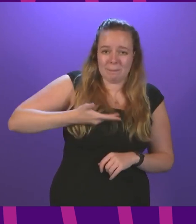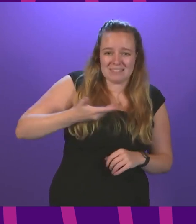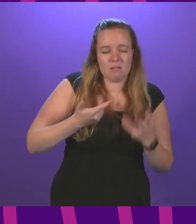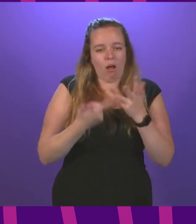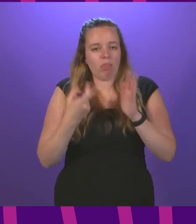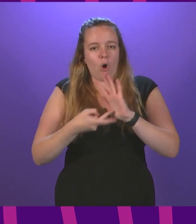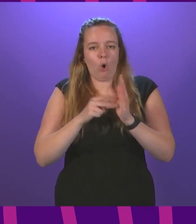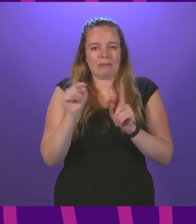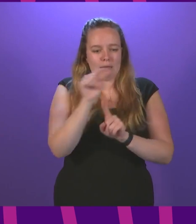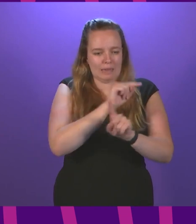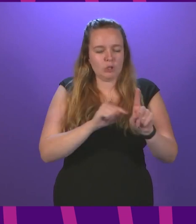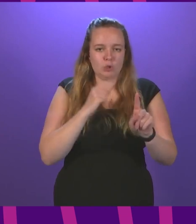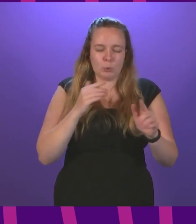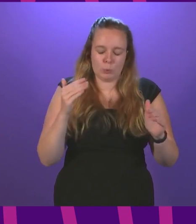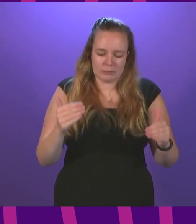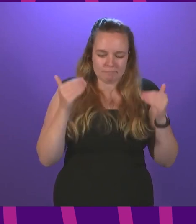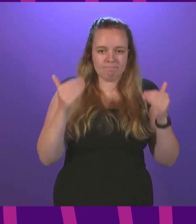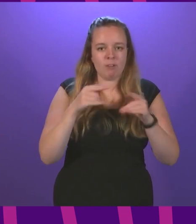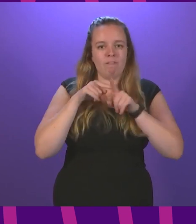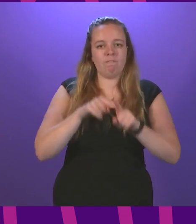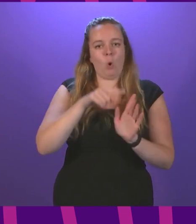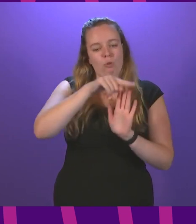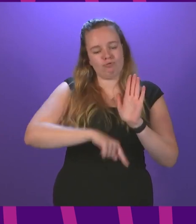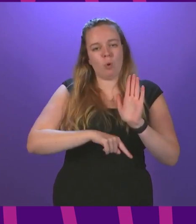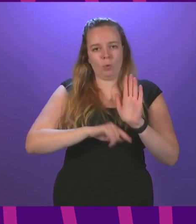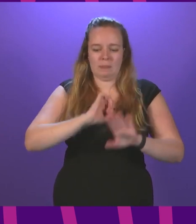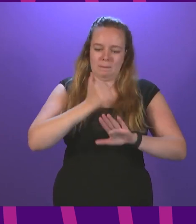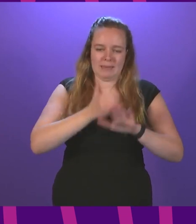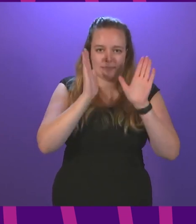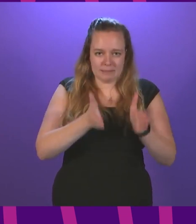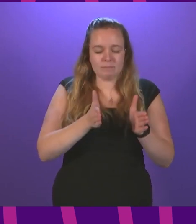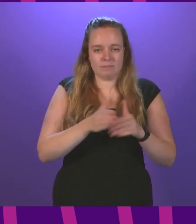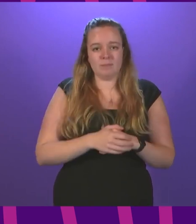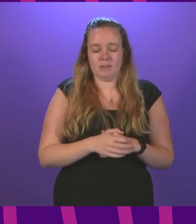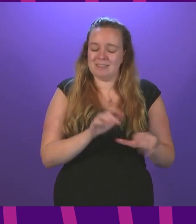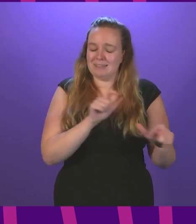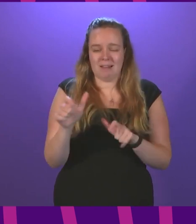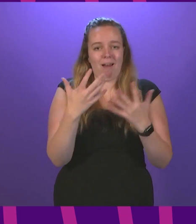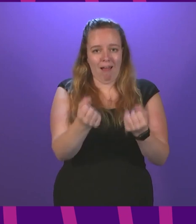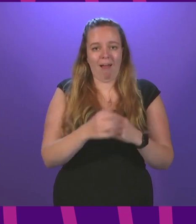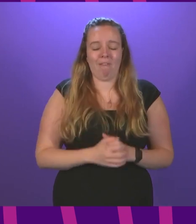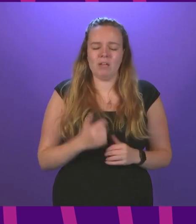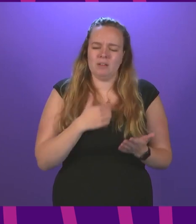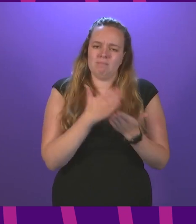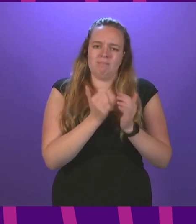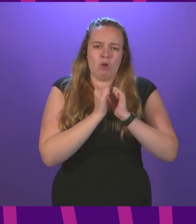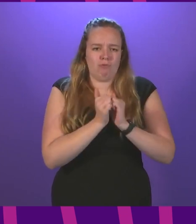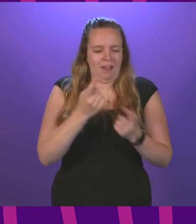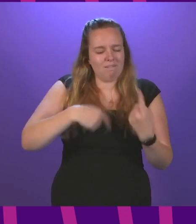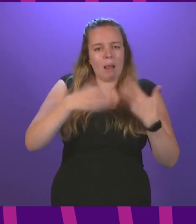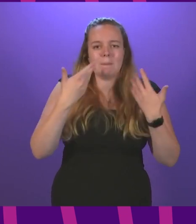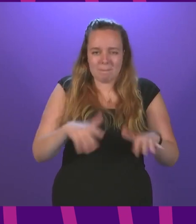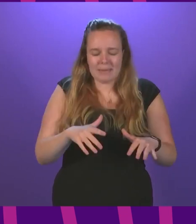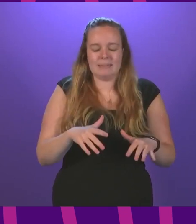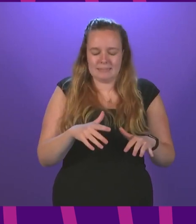other organisations to step up compliance with the basic mitigation measures that remain in place. I'm very grateful to everyone who has